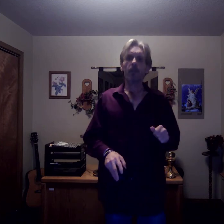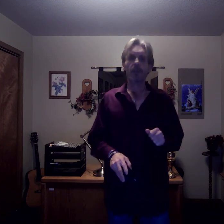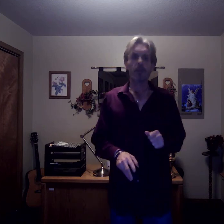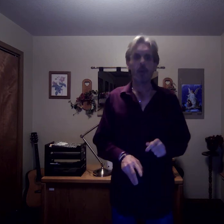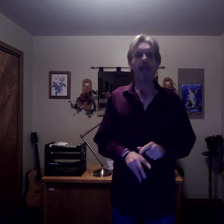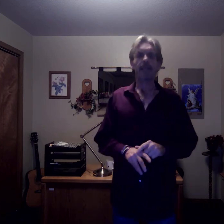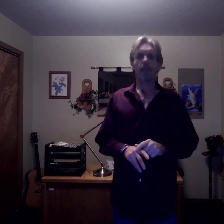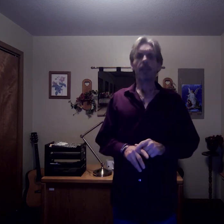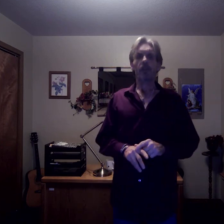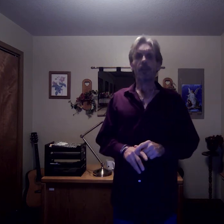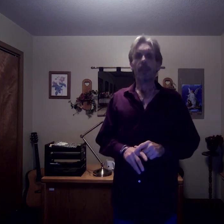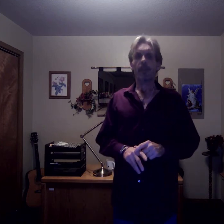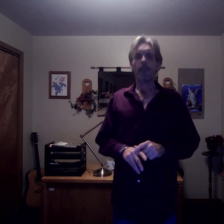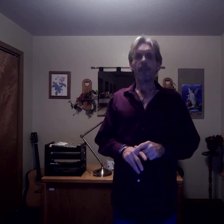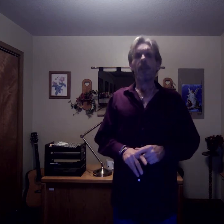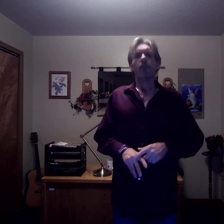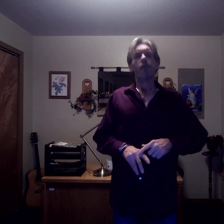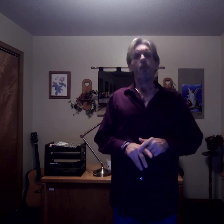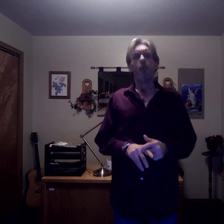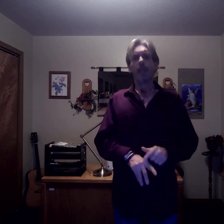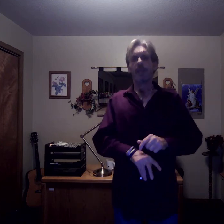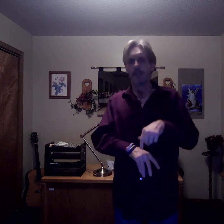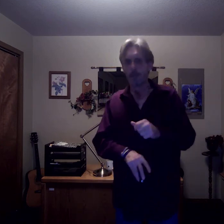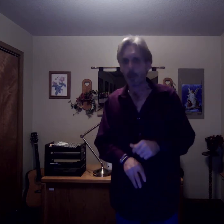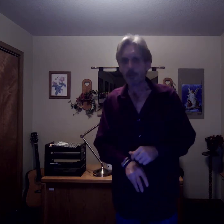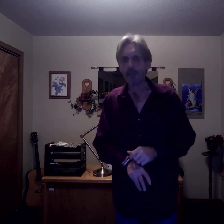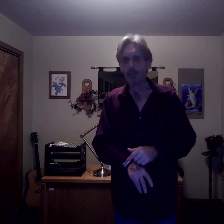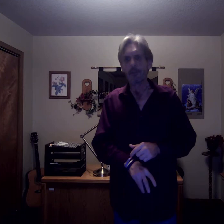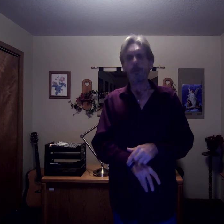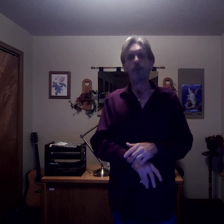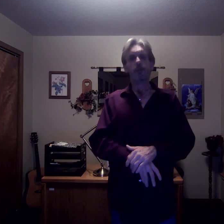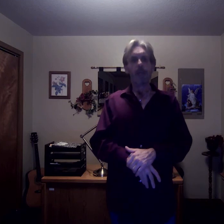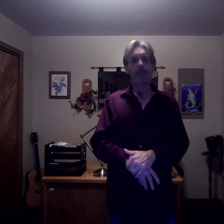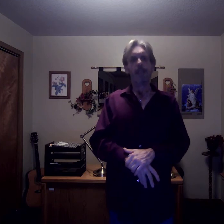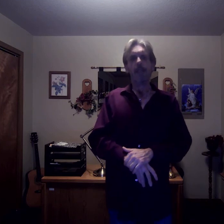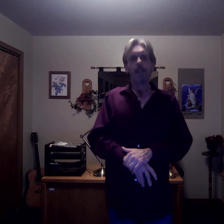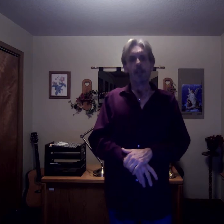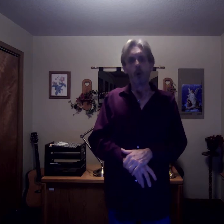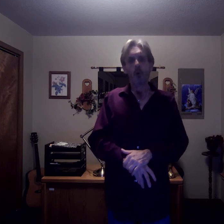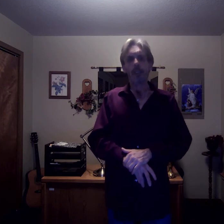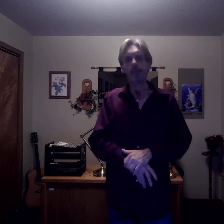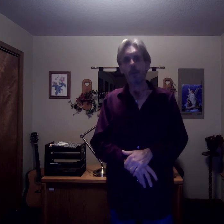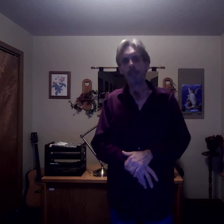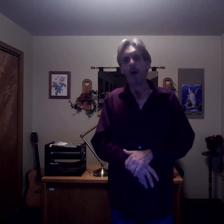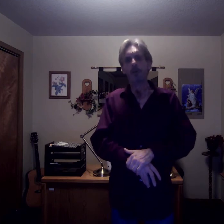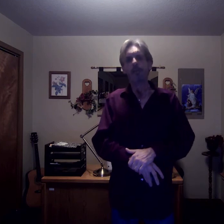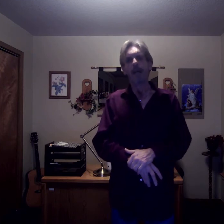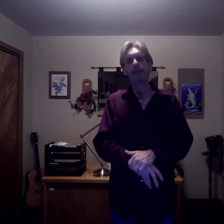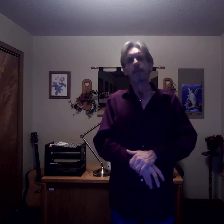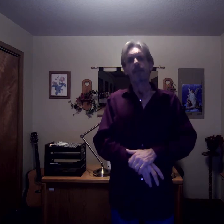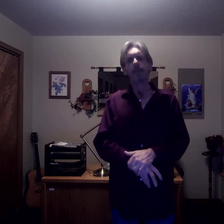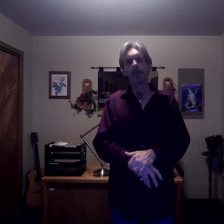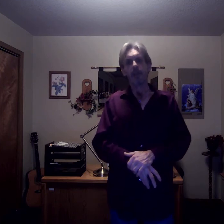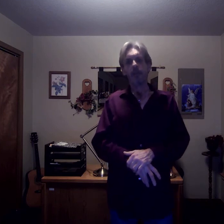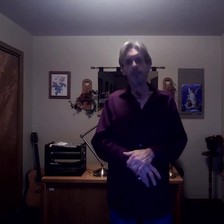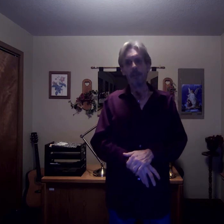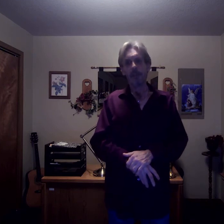music to academic achievement. So what is it about serious music training that correlates with outside success in other fields?